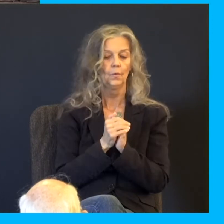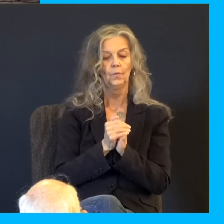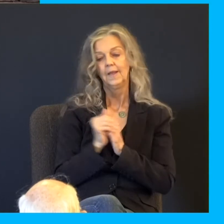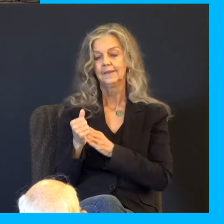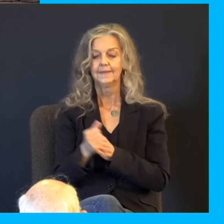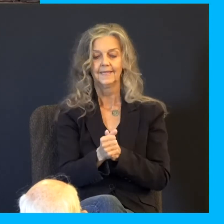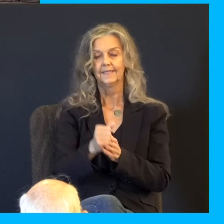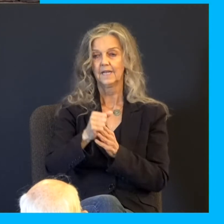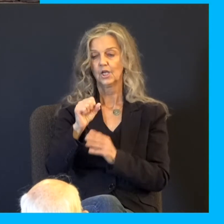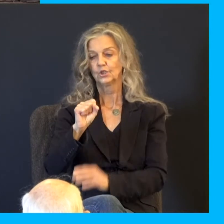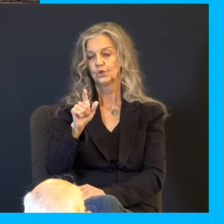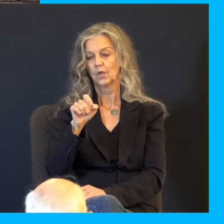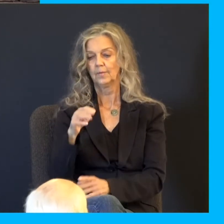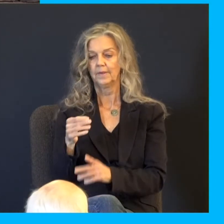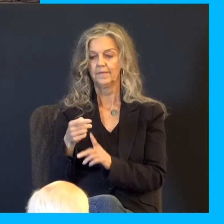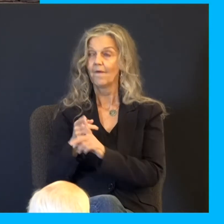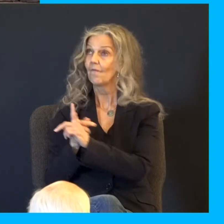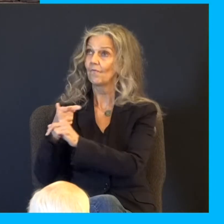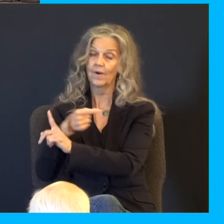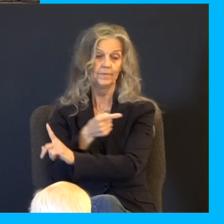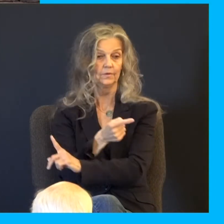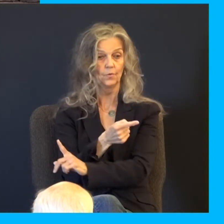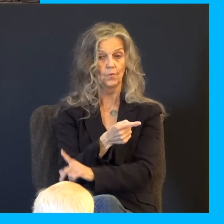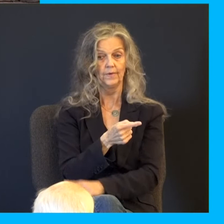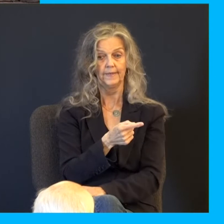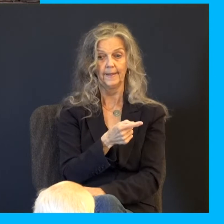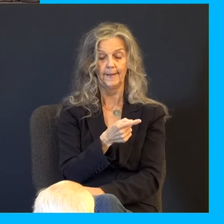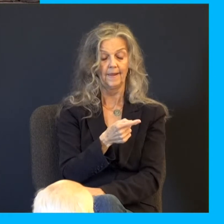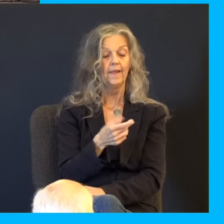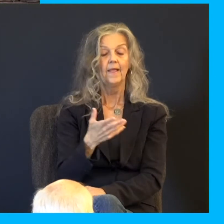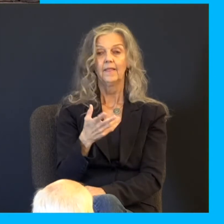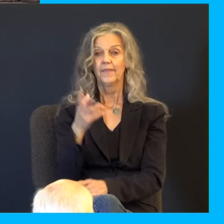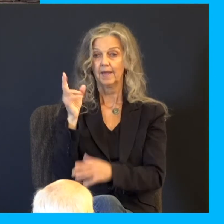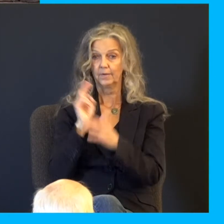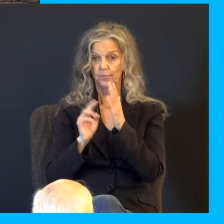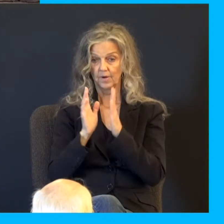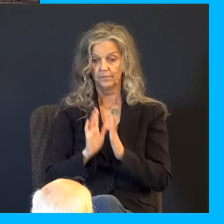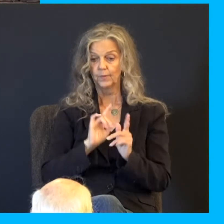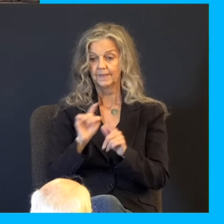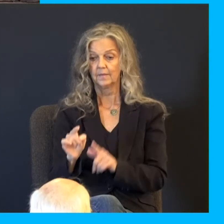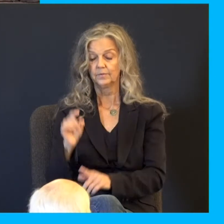from the Lord. So much so that Ahijah the prophet would come to one of Solomon's servants named Jeroboam.